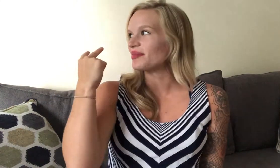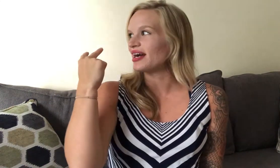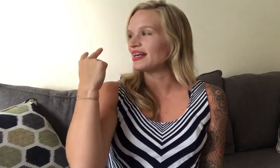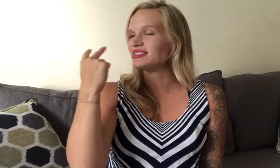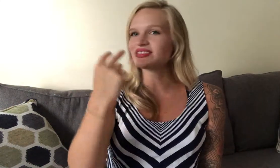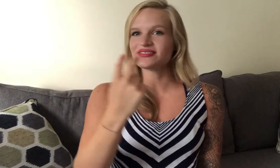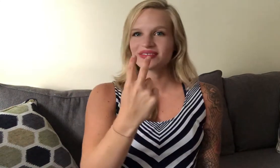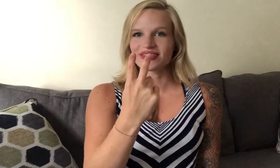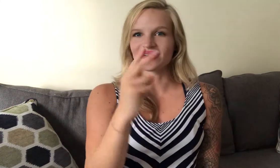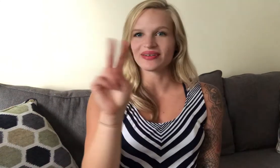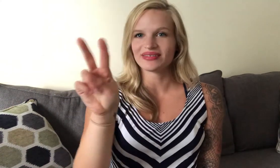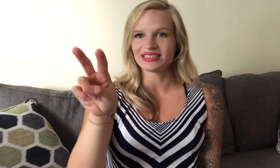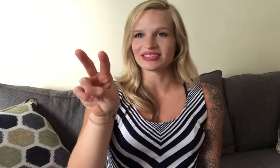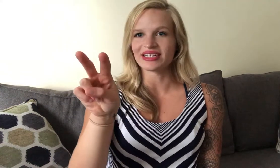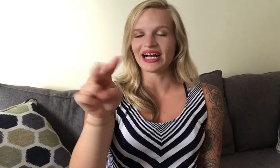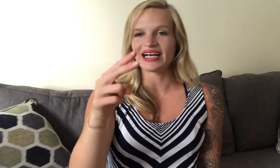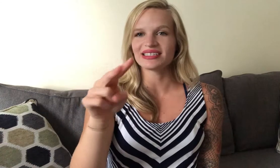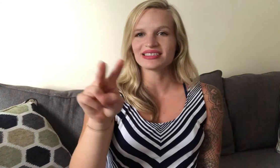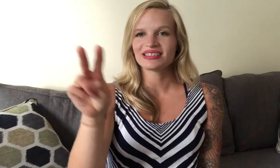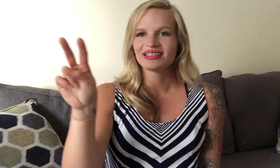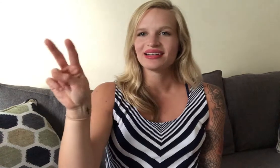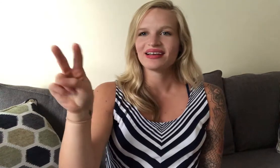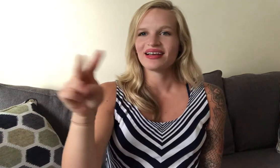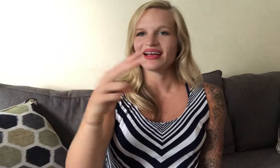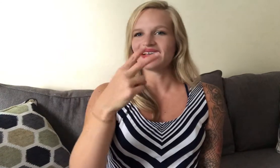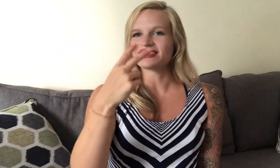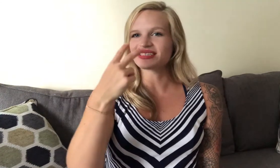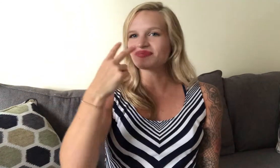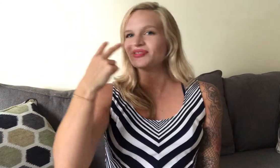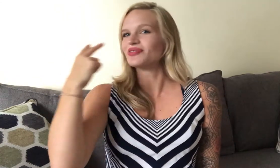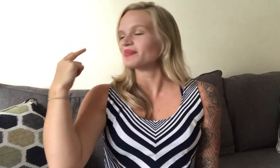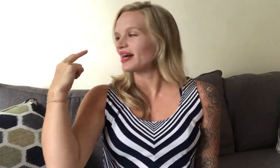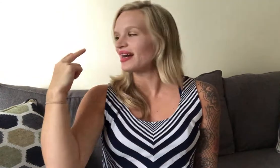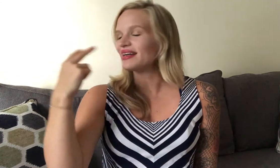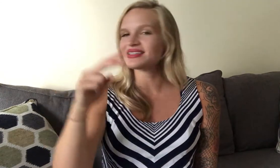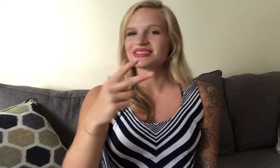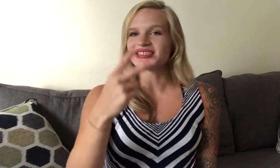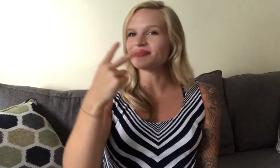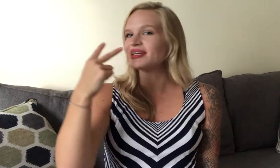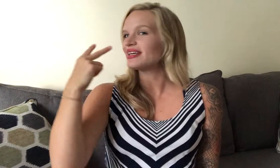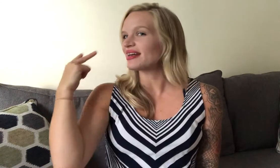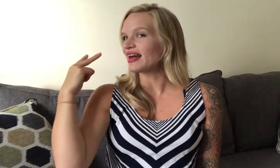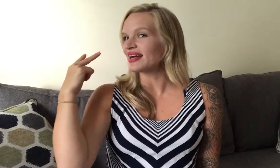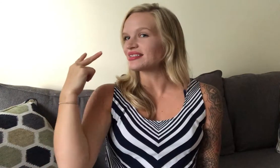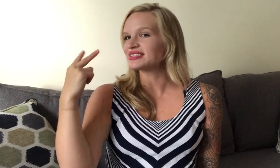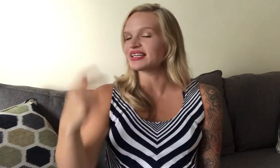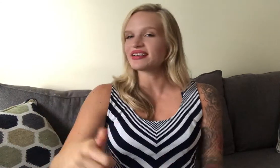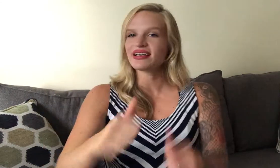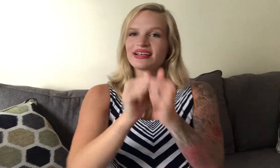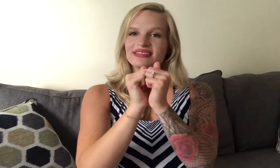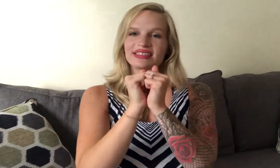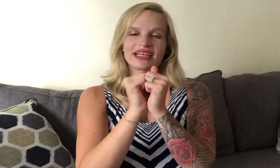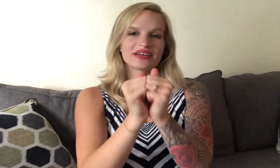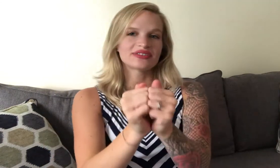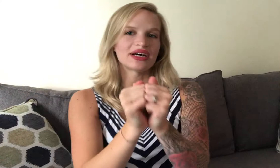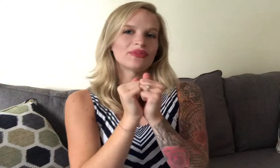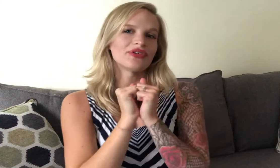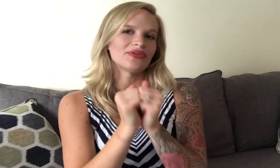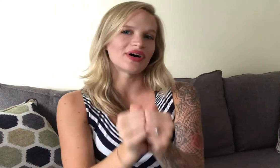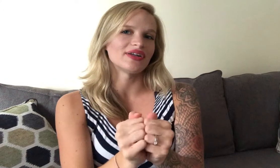behind you so these are your eyes and you just move them behind see me in hindsight tangled up with you all